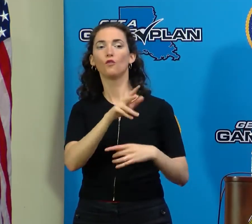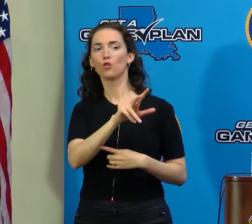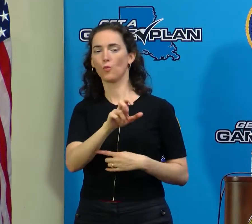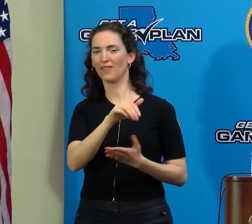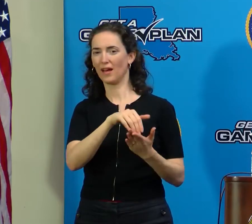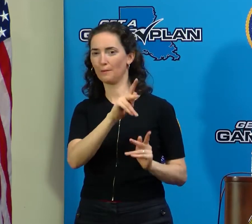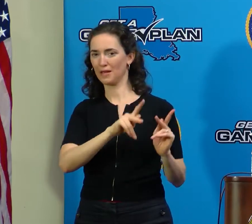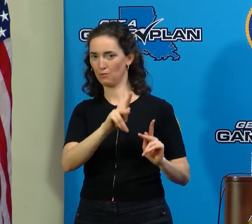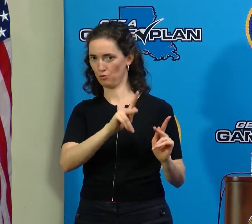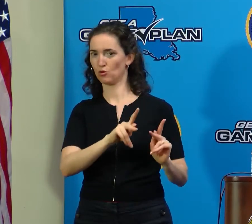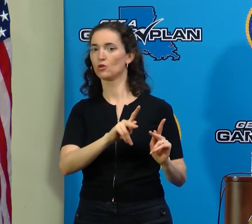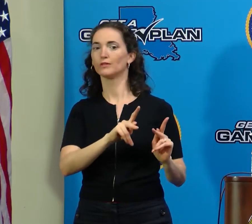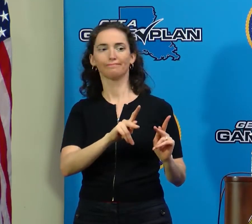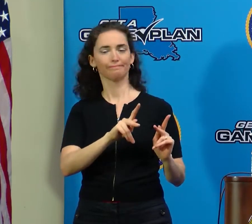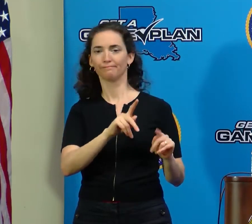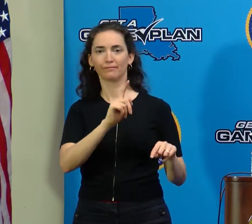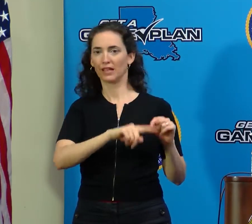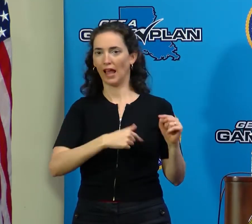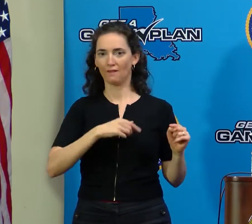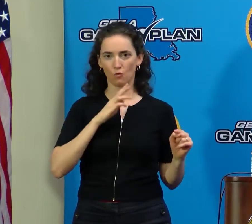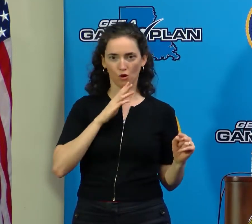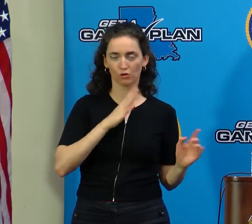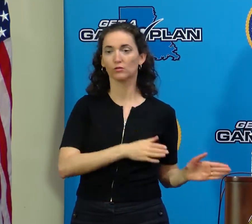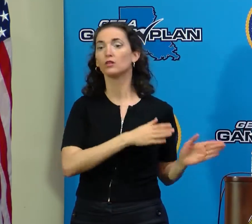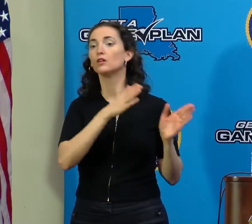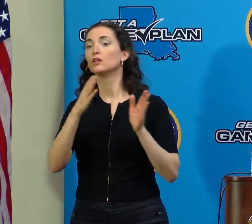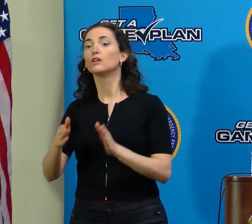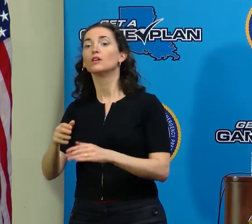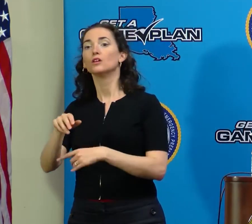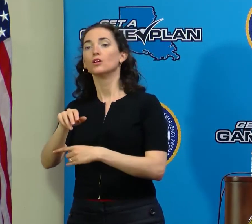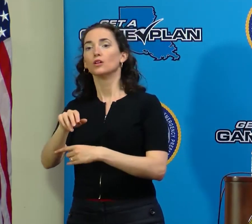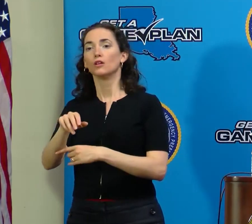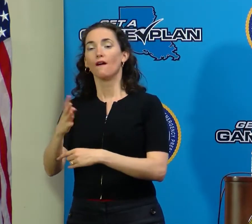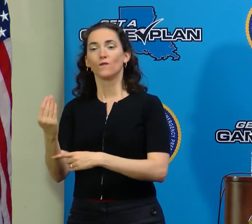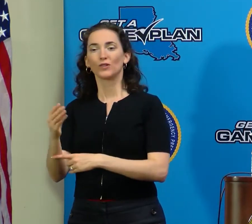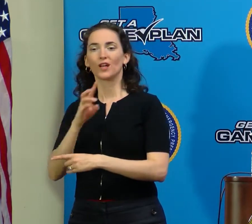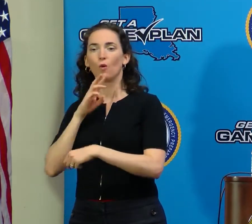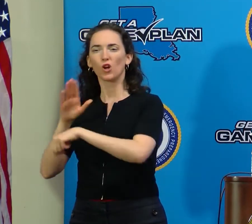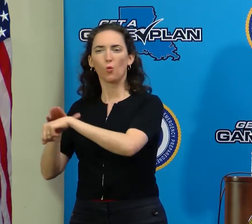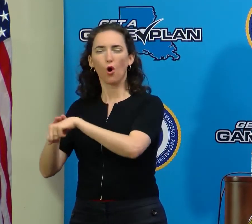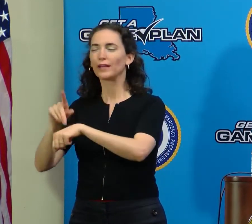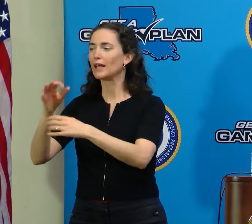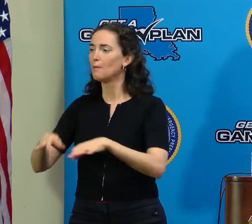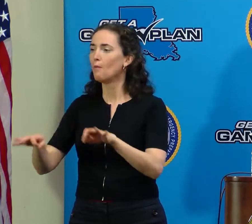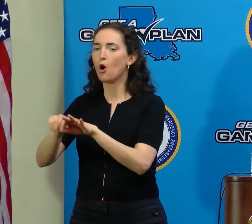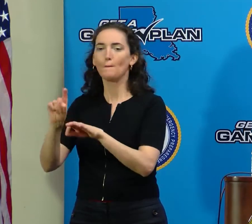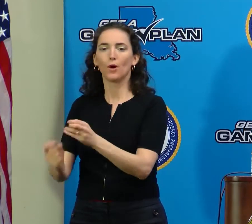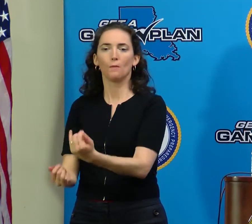boil water advisories impacting more than 329,000 people.